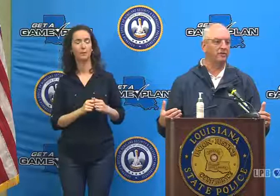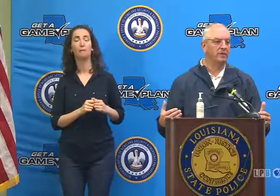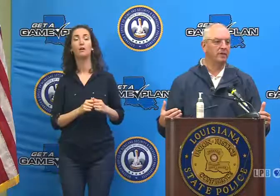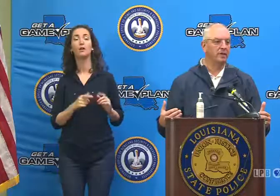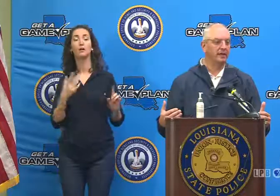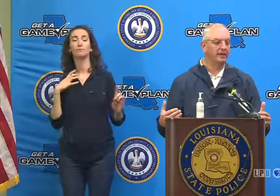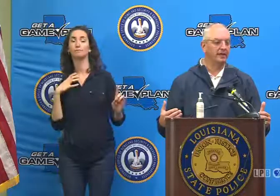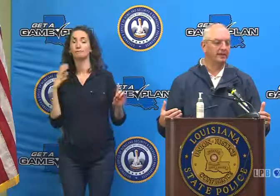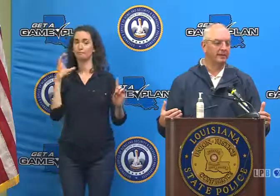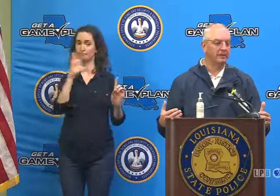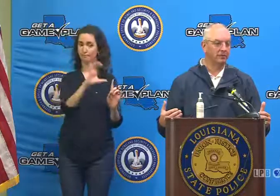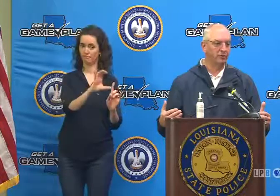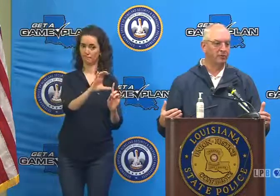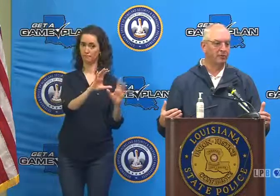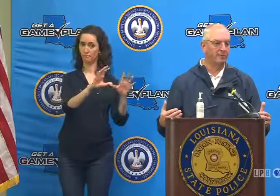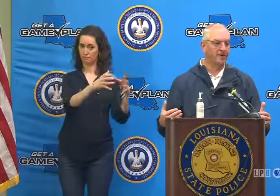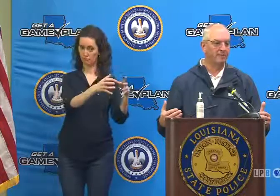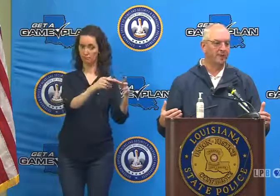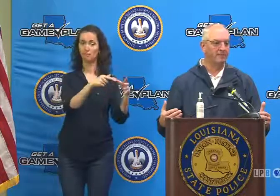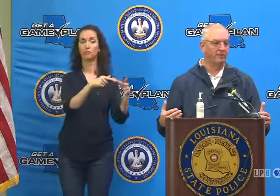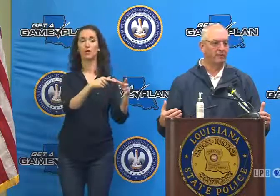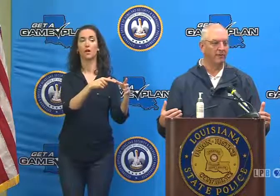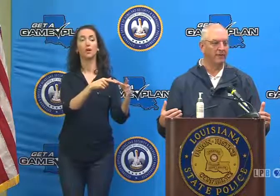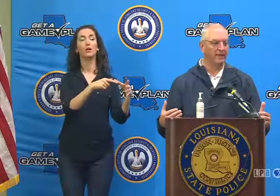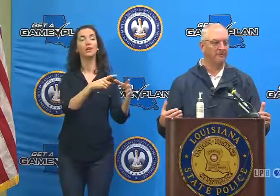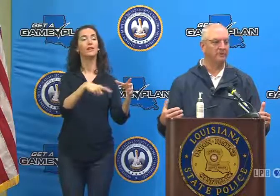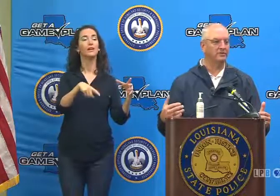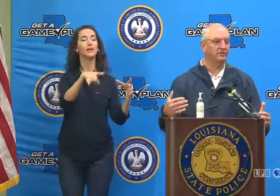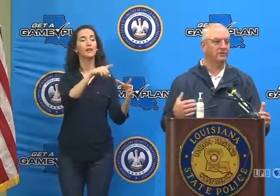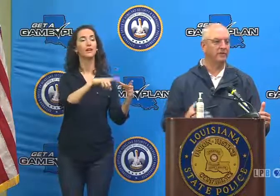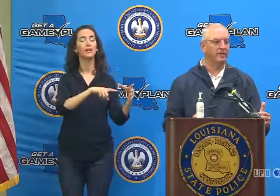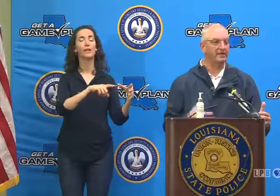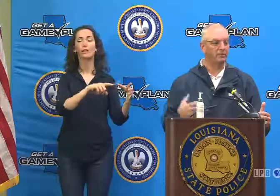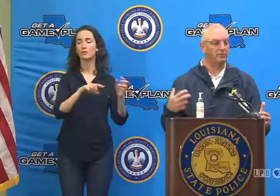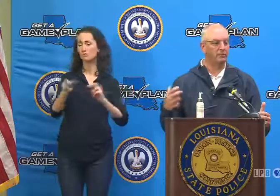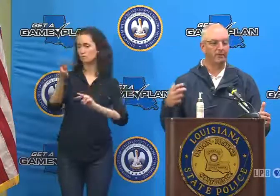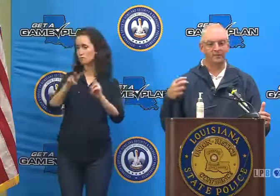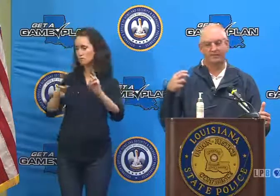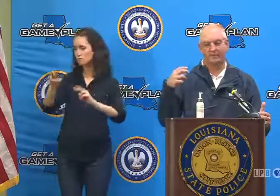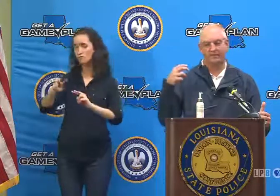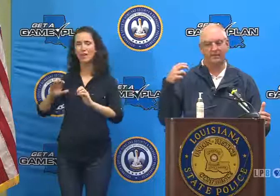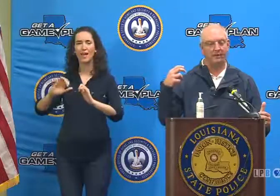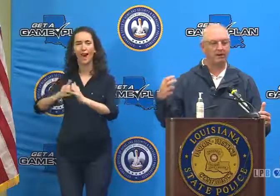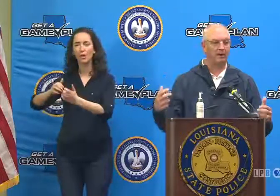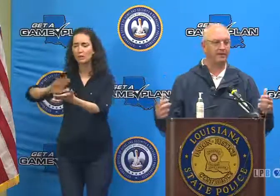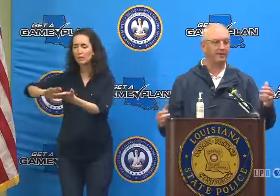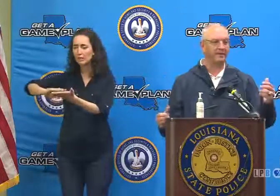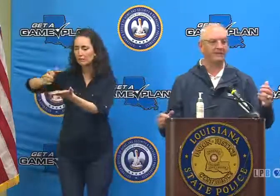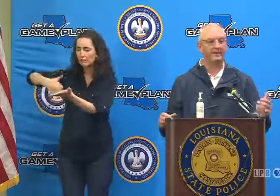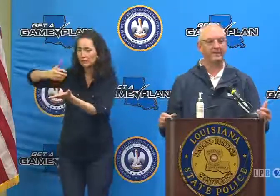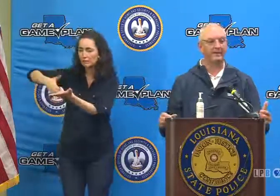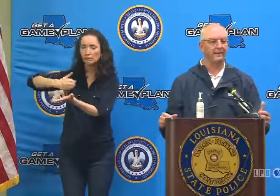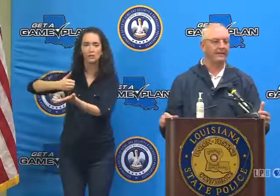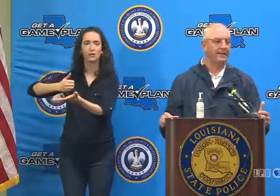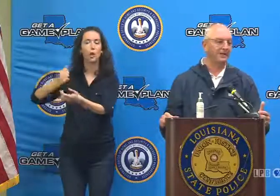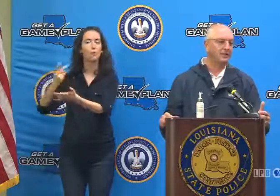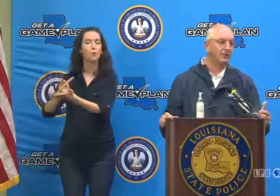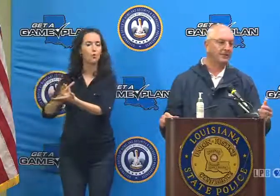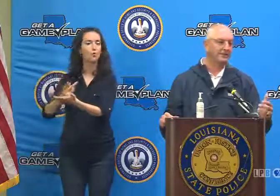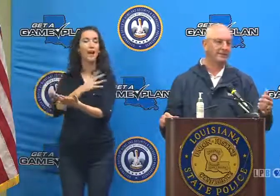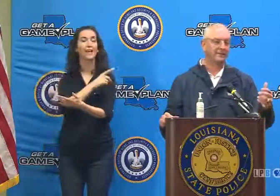to approve and then pay for the efforts to get debris. And this can be cars, it can be